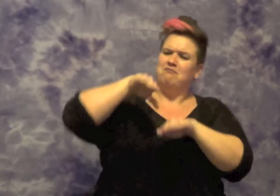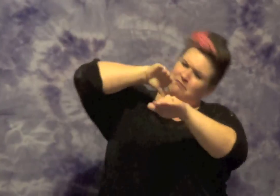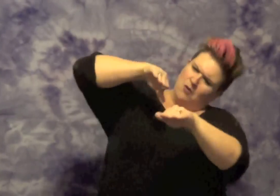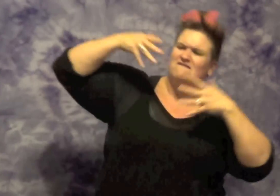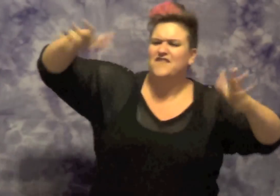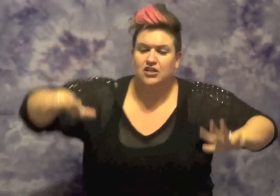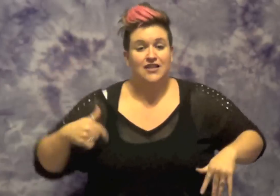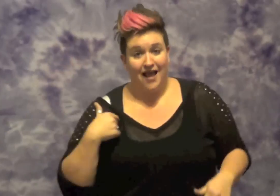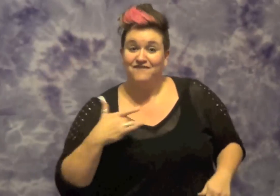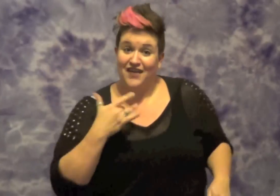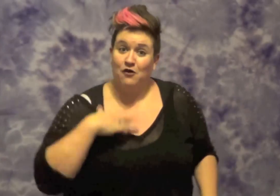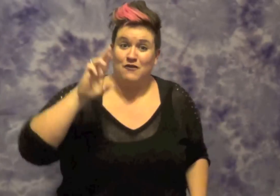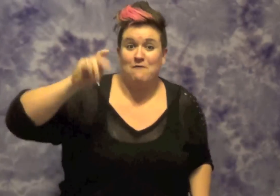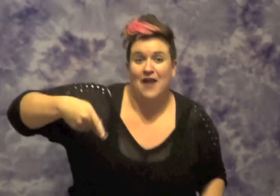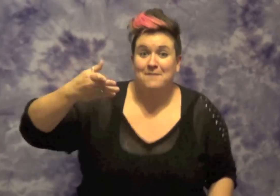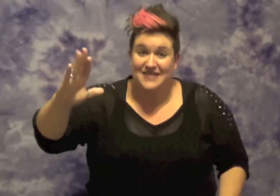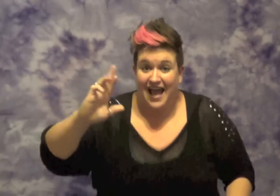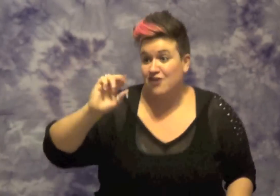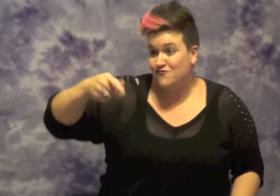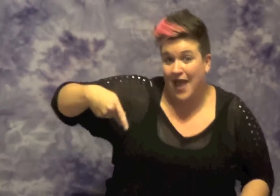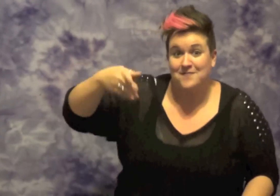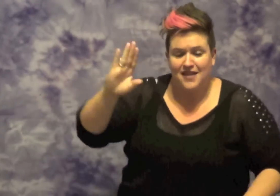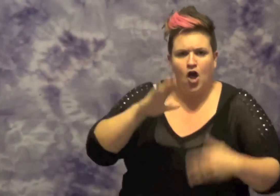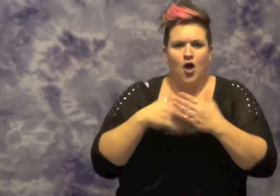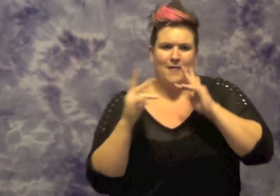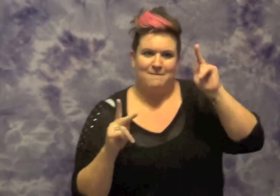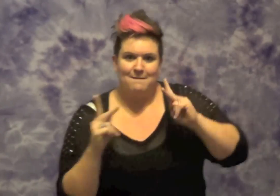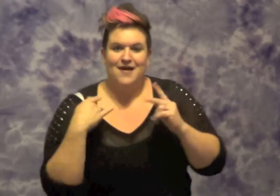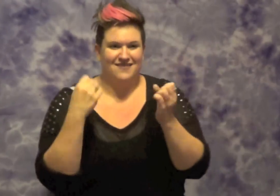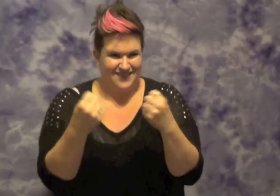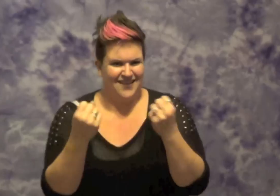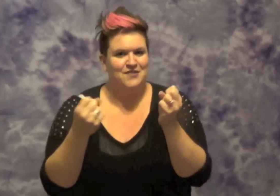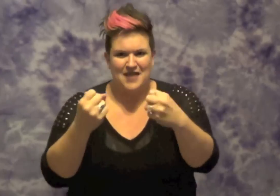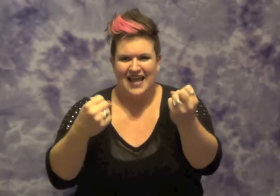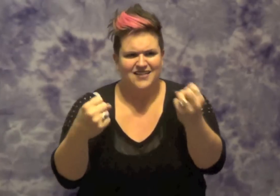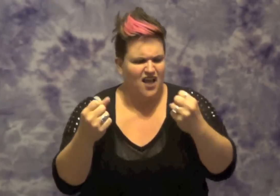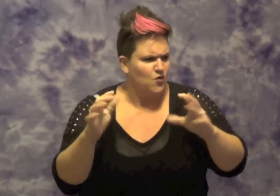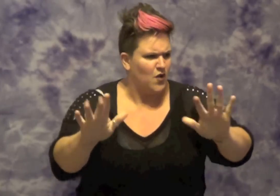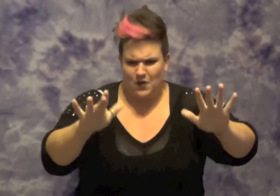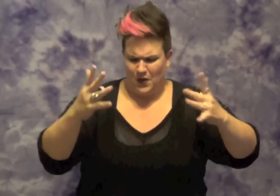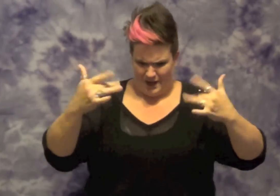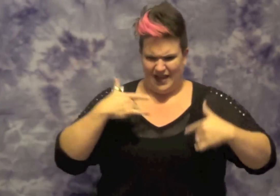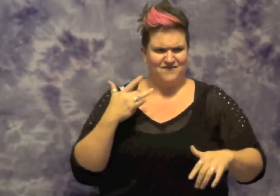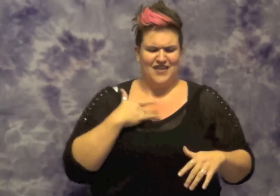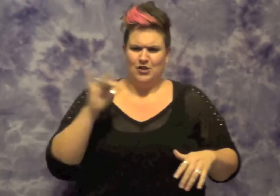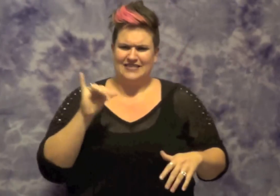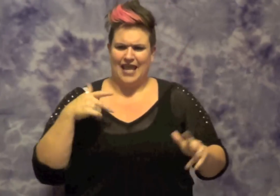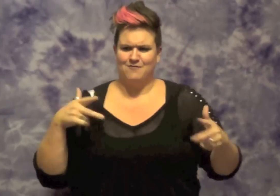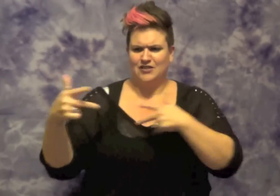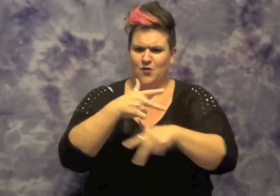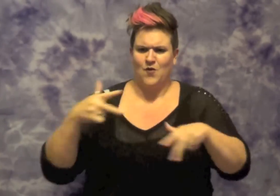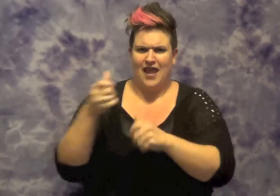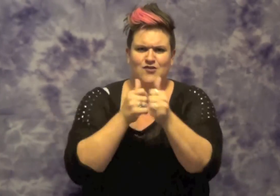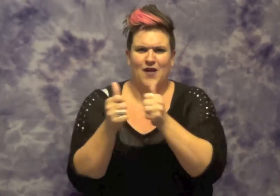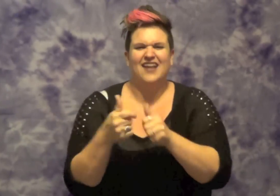a rap guard, rap guard. All my people from the front to the back knob, back knob. The way I'm racing around the track, call me NASCAR,